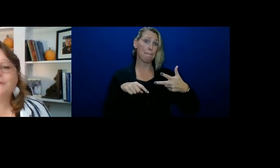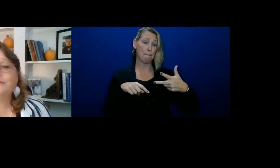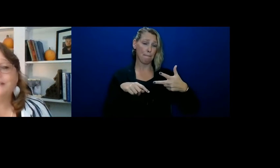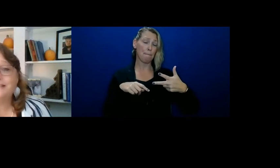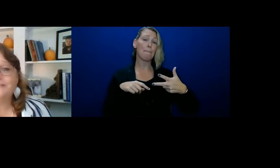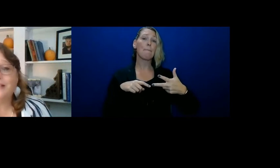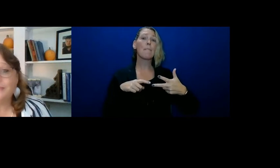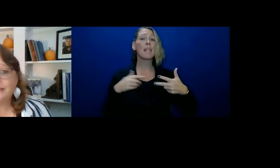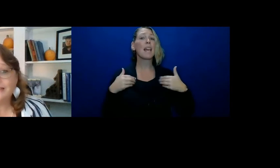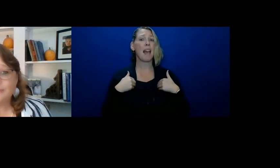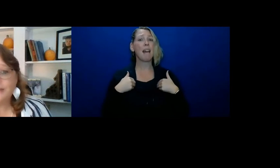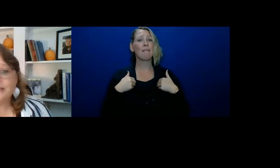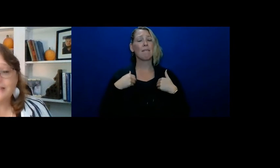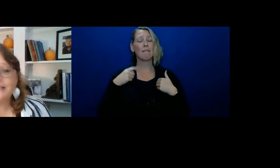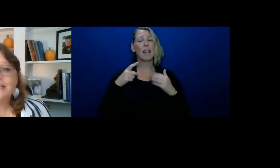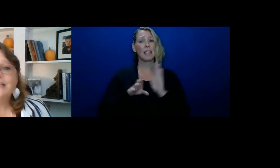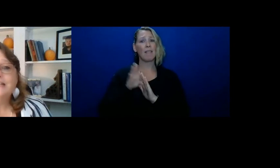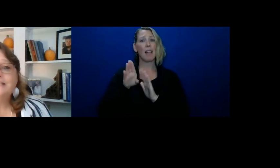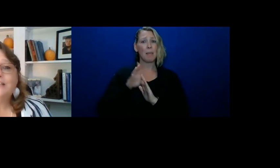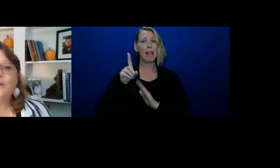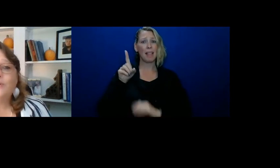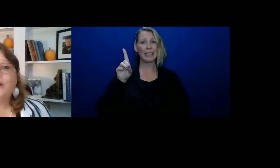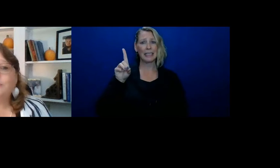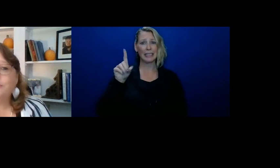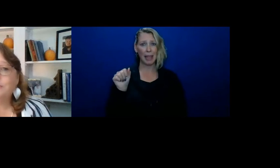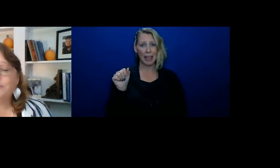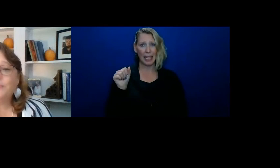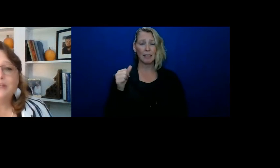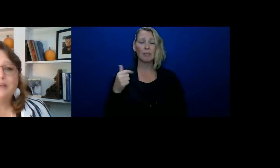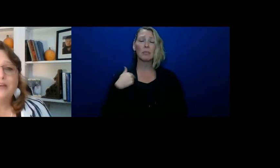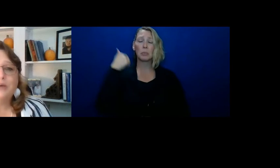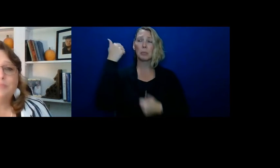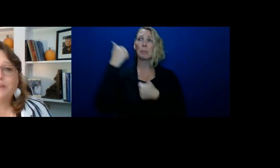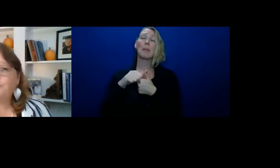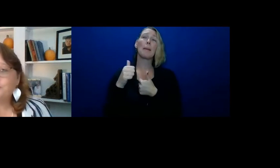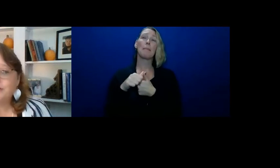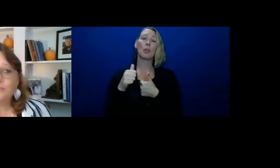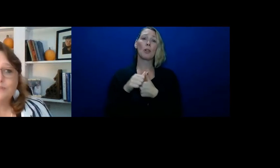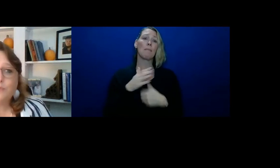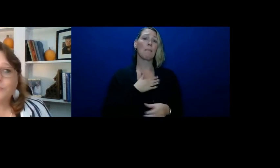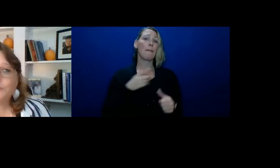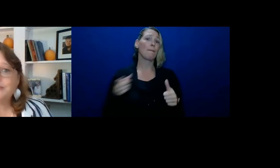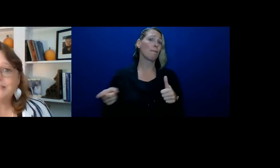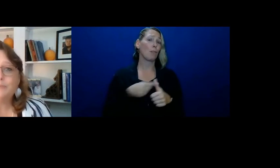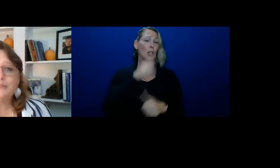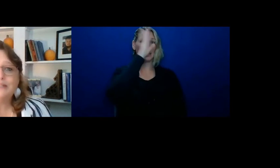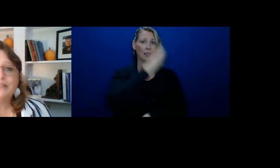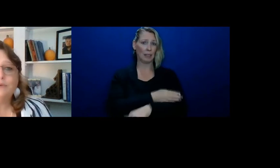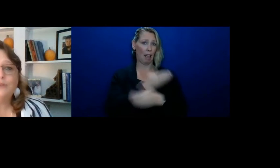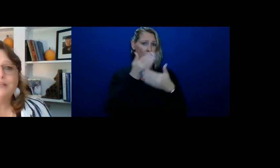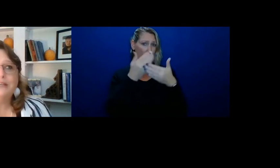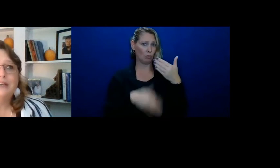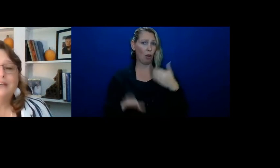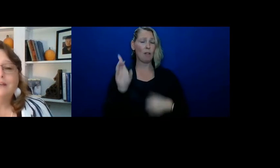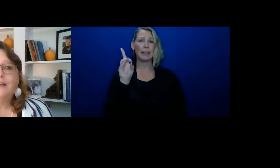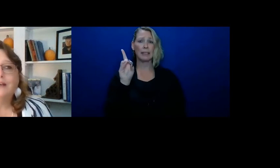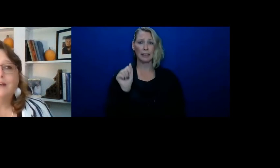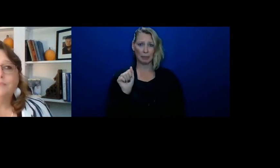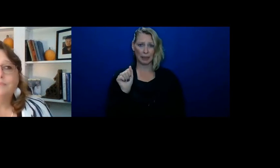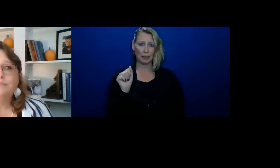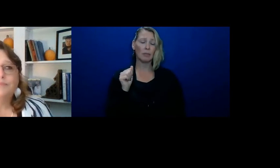experienced developmental disabilities. So I remember when my first son was born with a disability, we